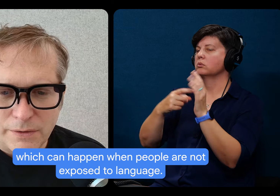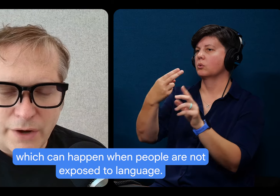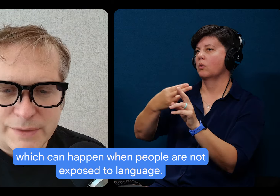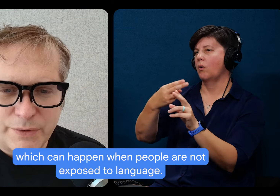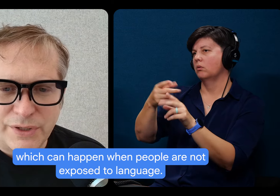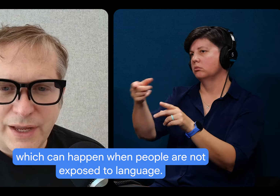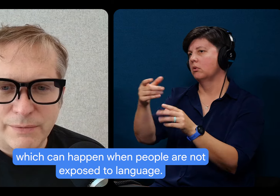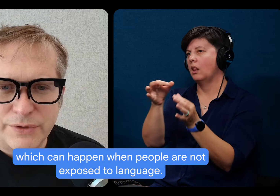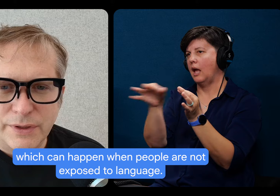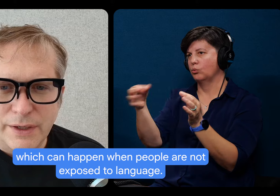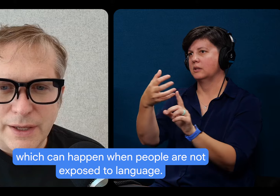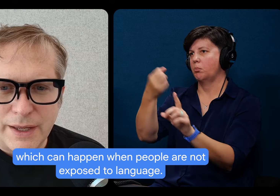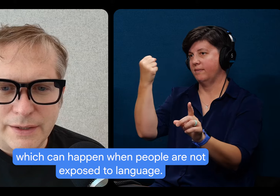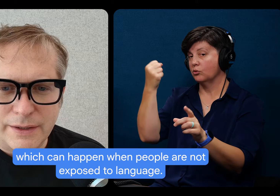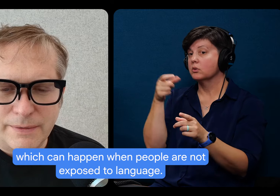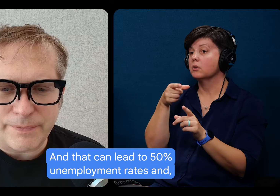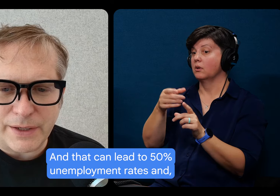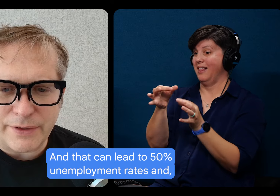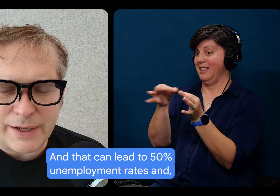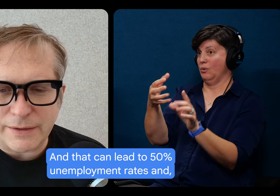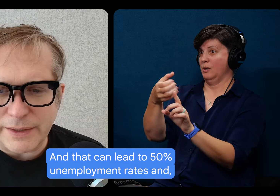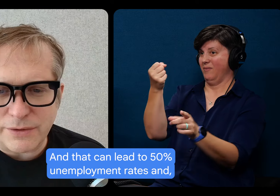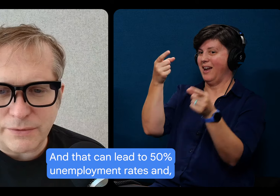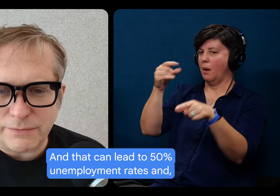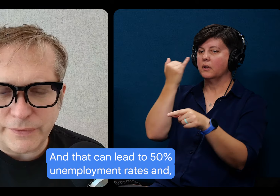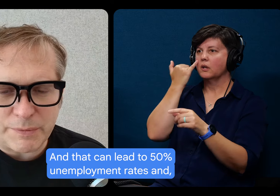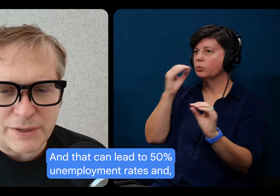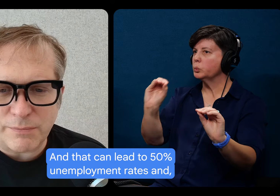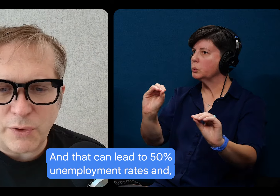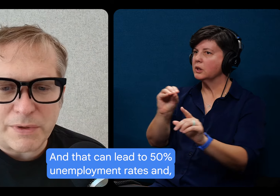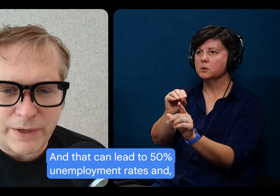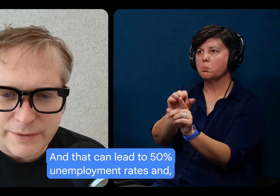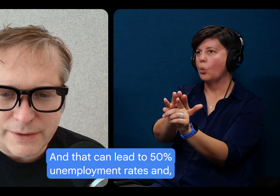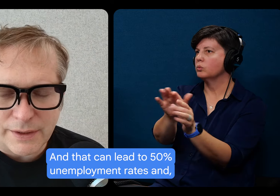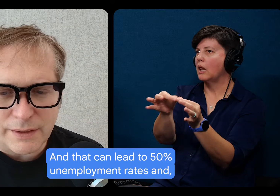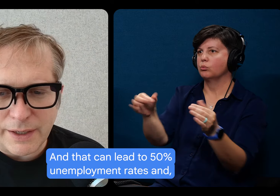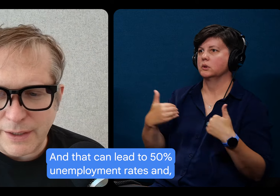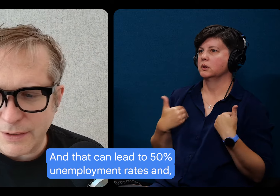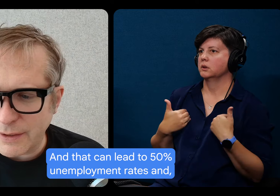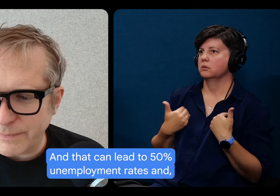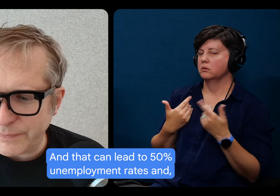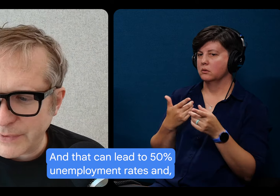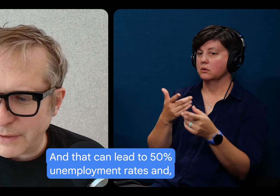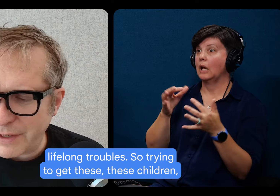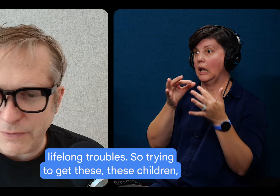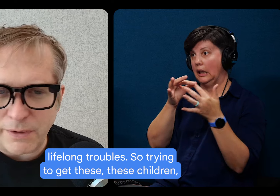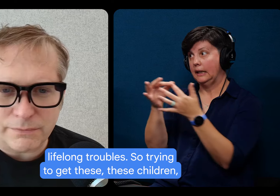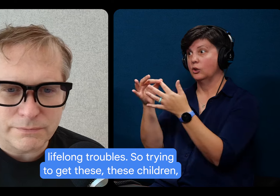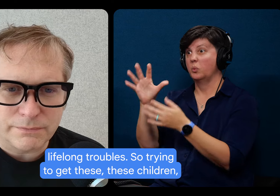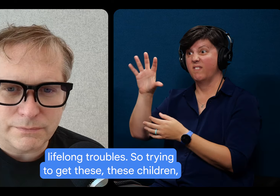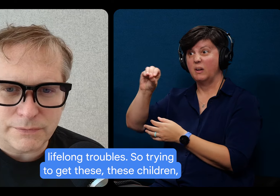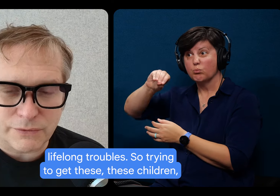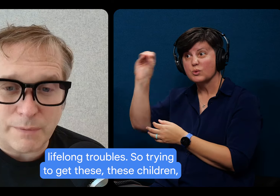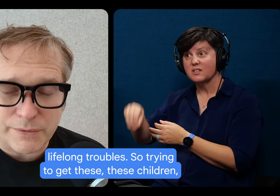not exposed to language. And that can lead to 50% unemployment rates and lifelong